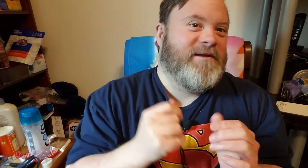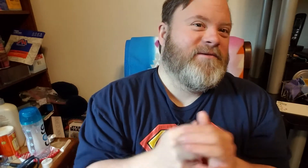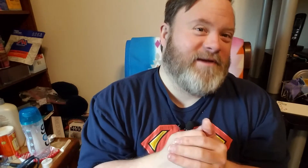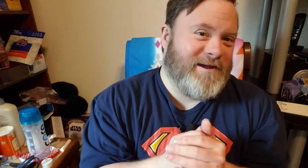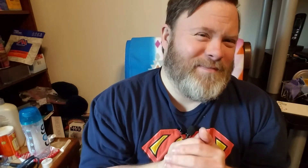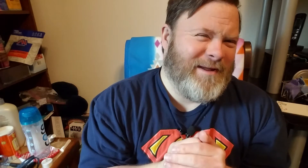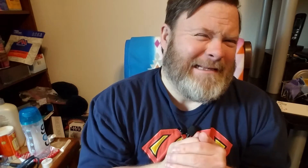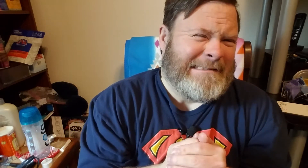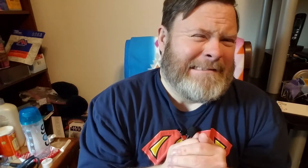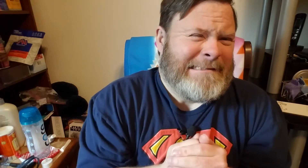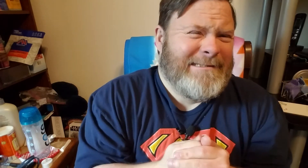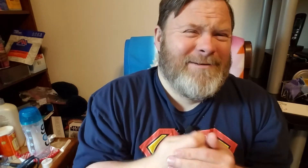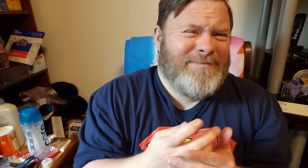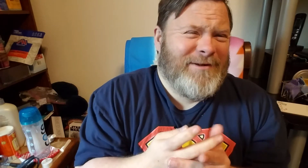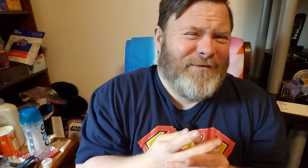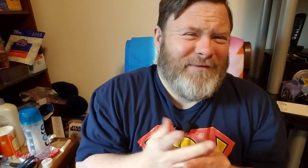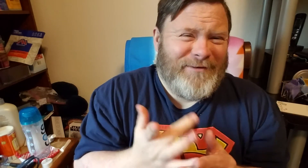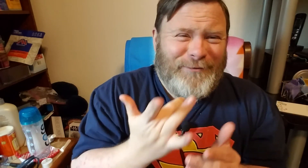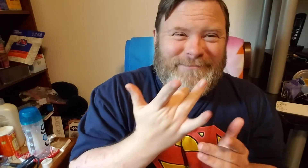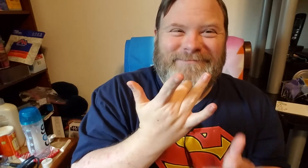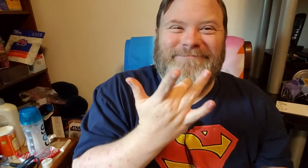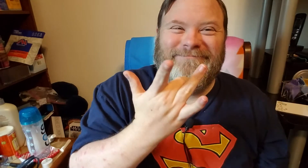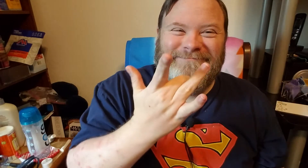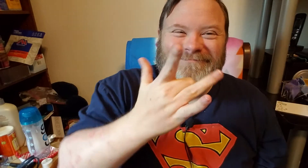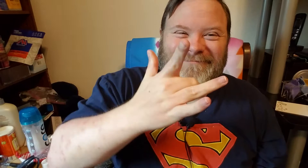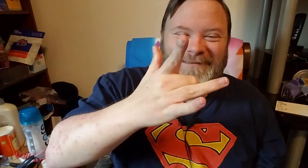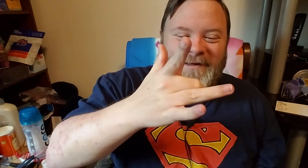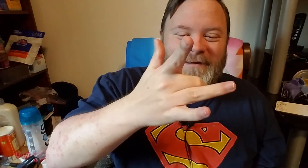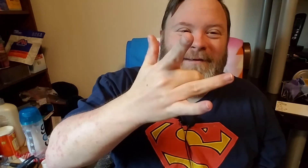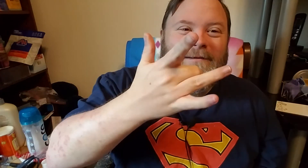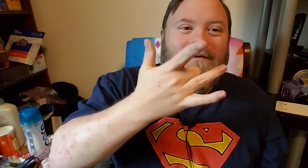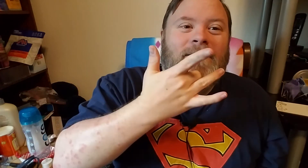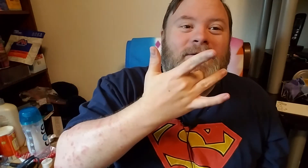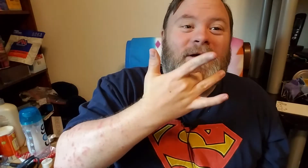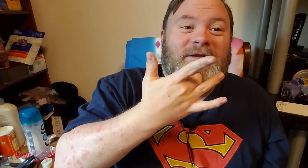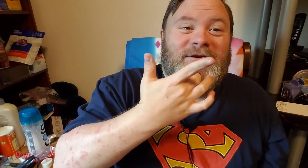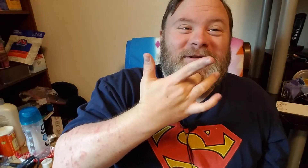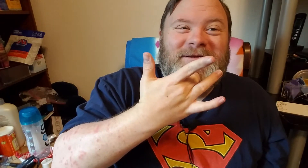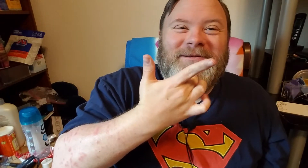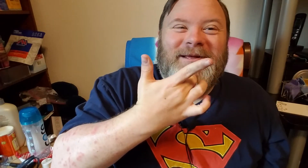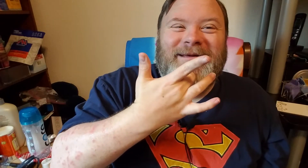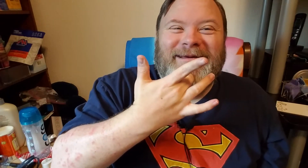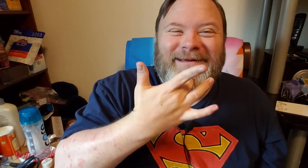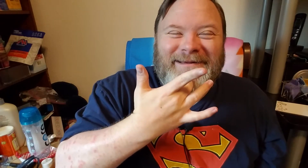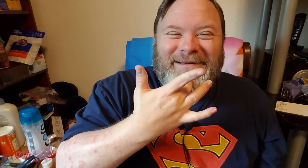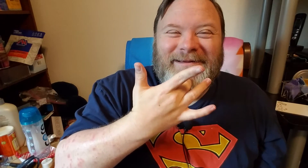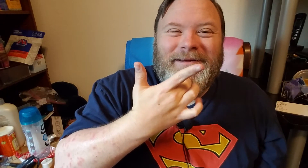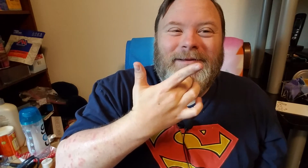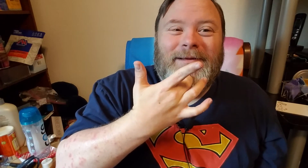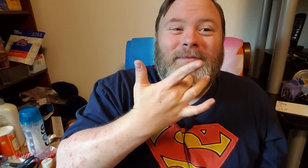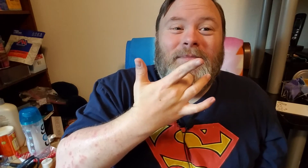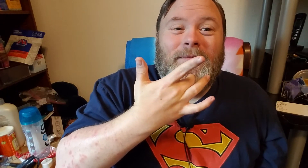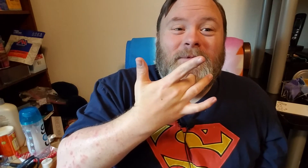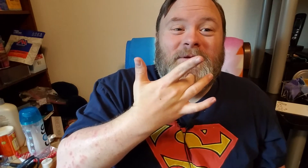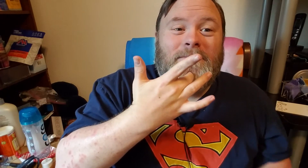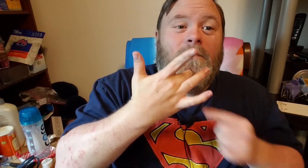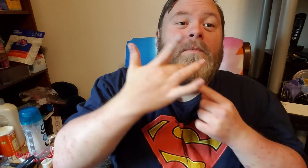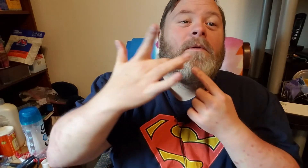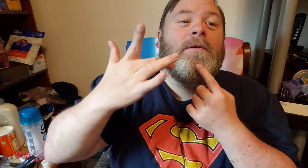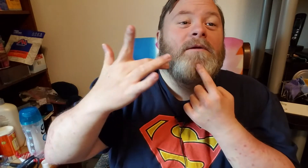say it but the middle finger touch it touch it